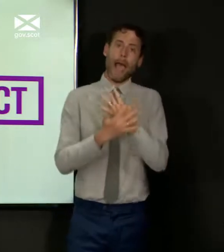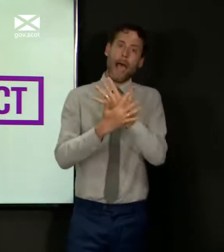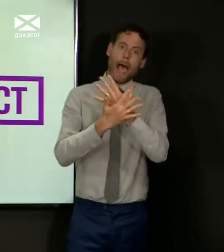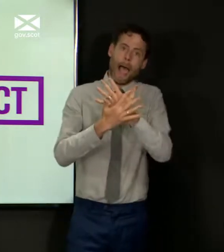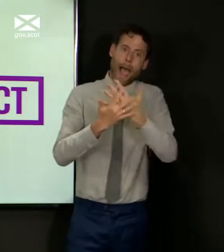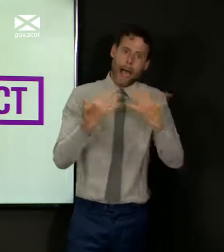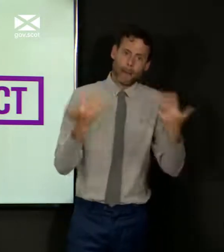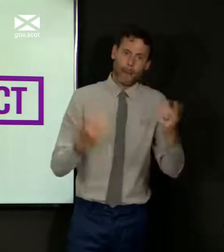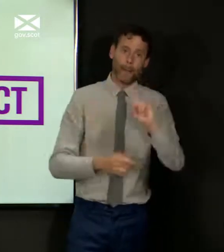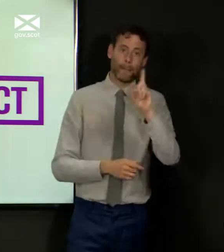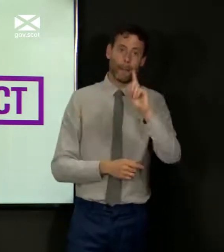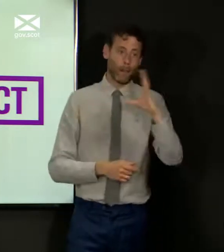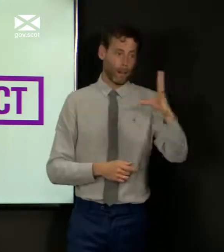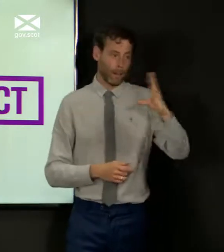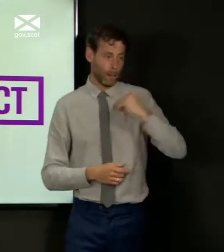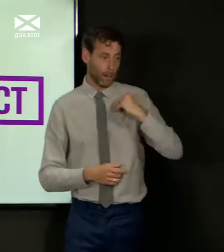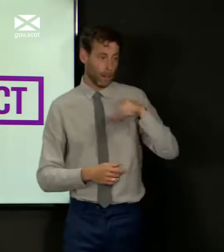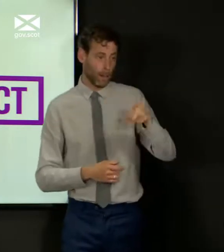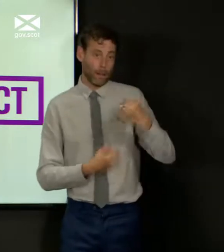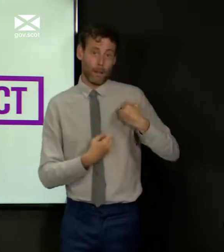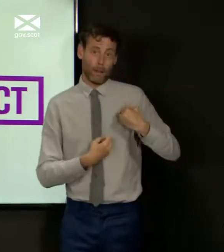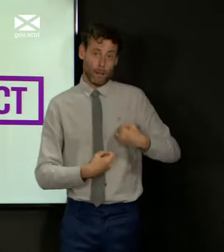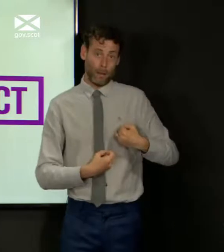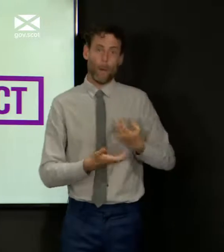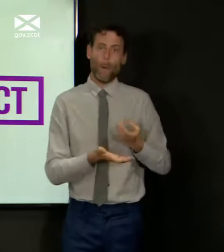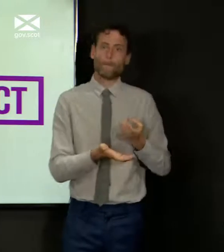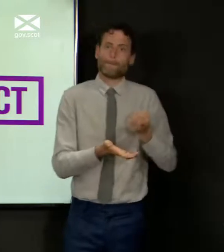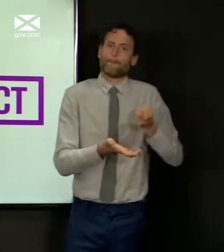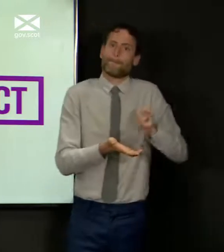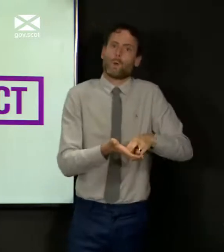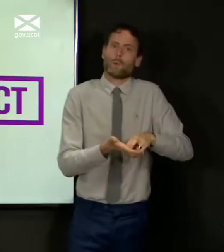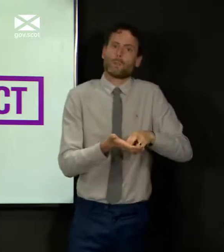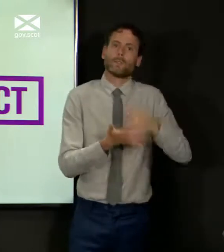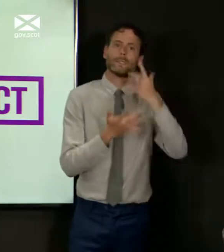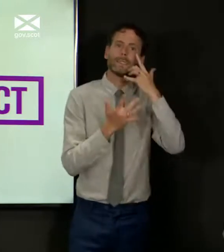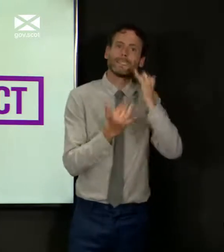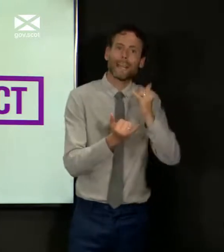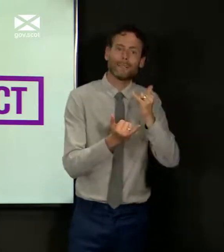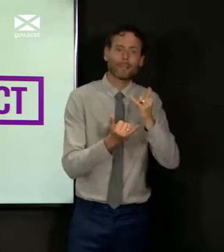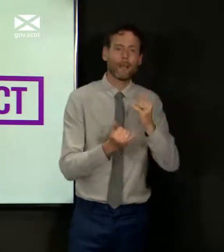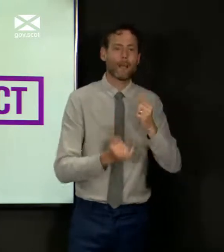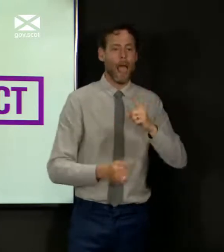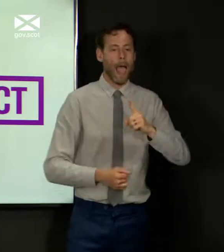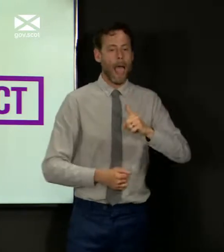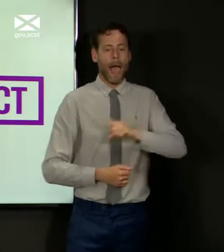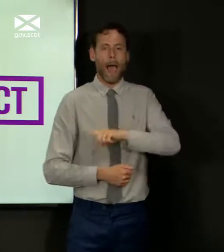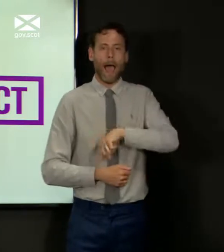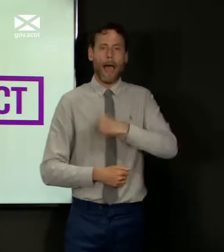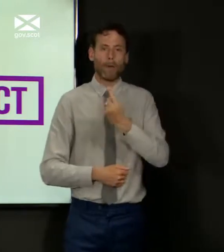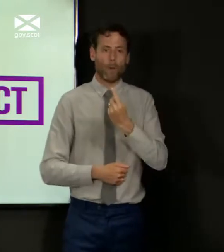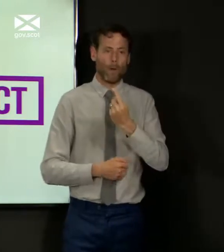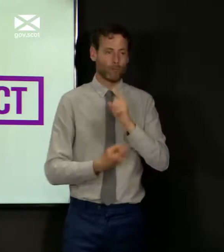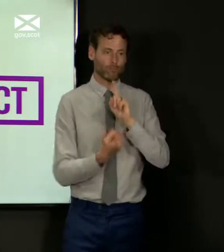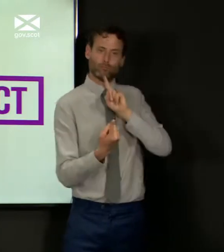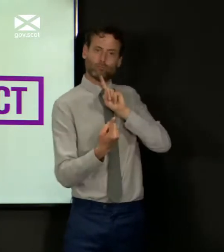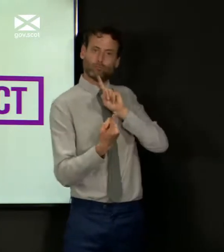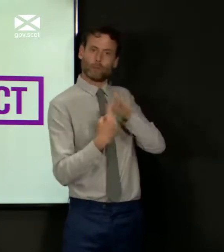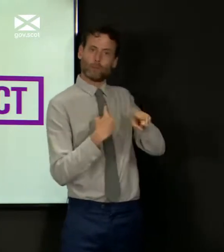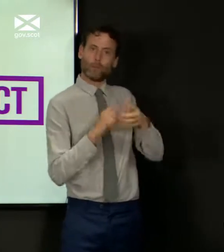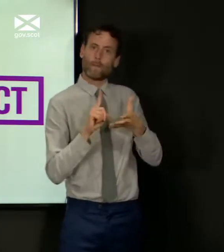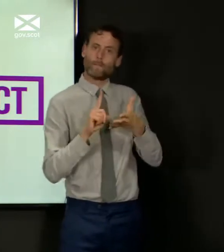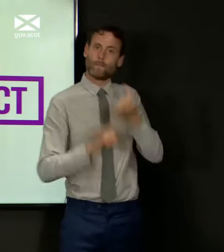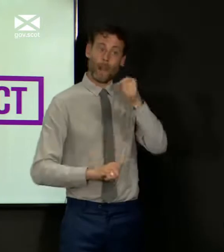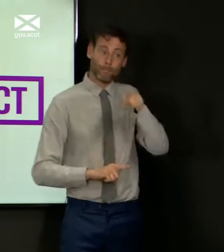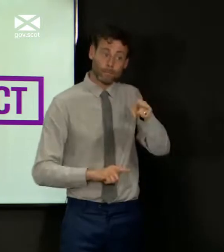contacted us and for whom a test has been booked, the test turnaround time. I think in a previous briefing, the First